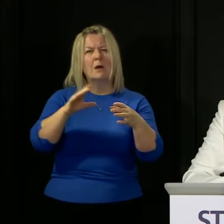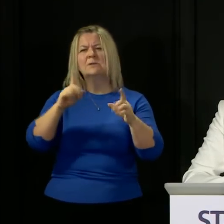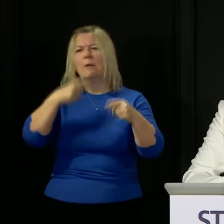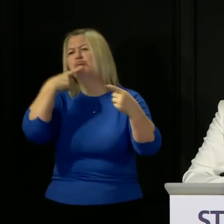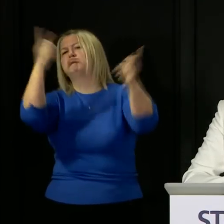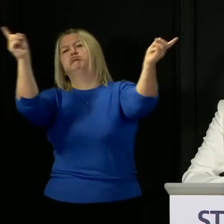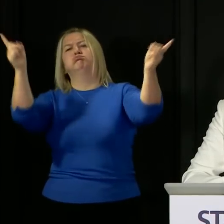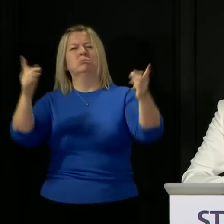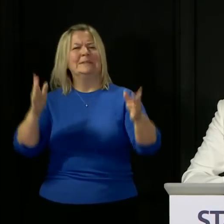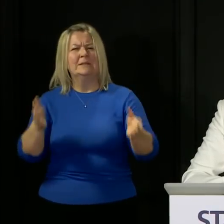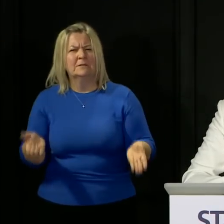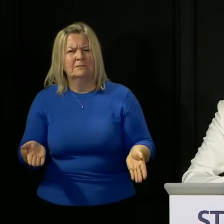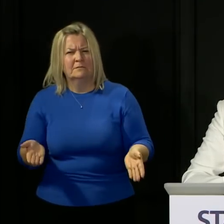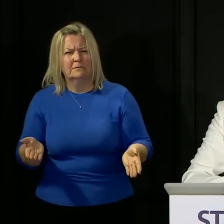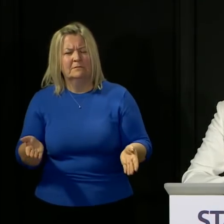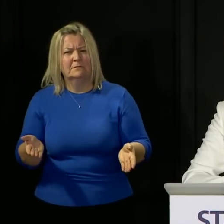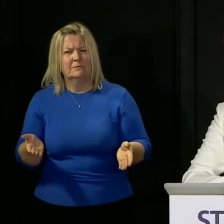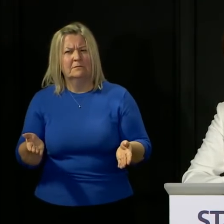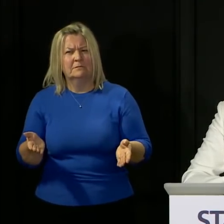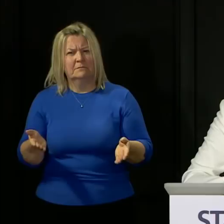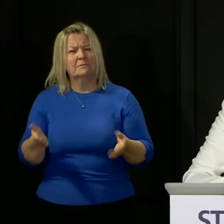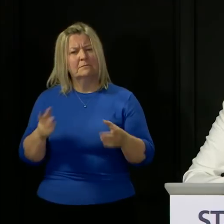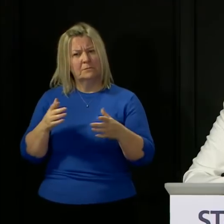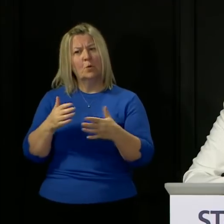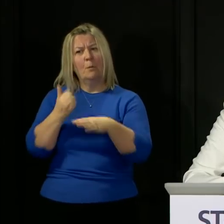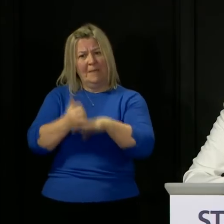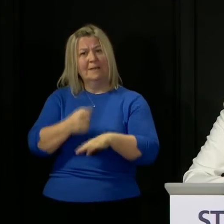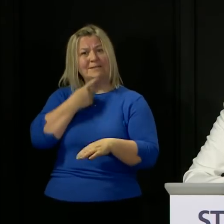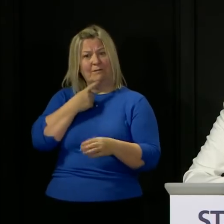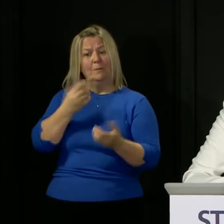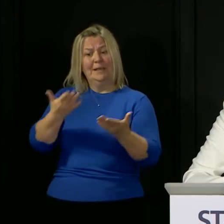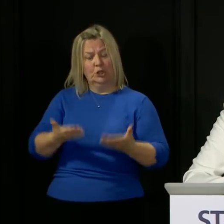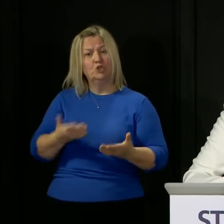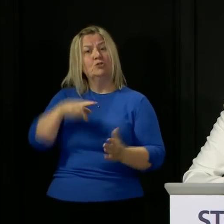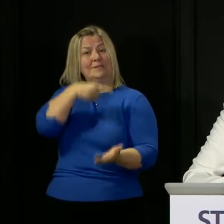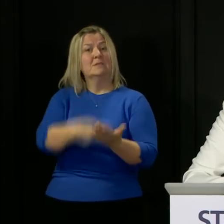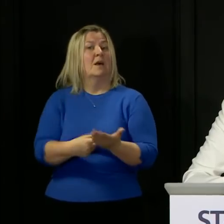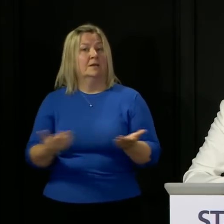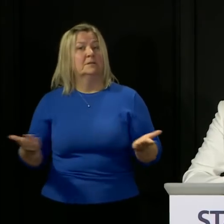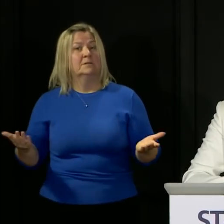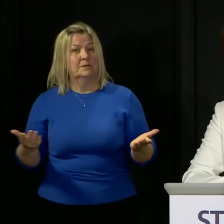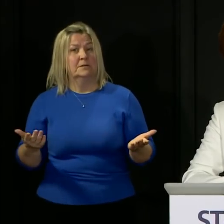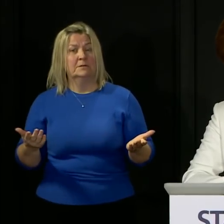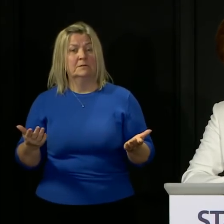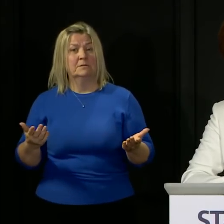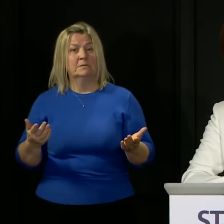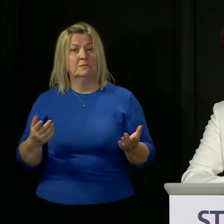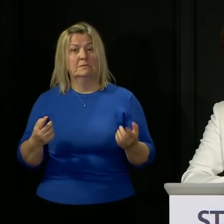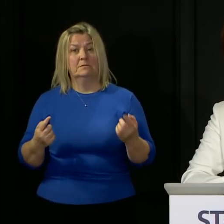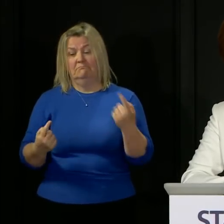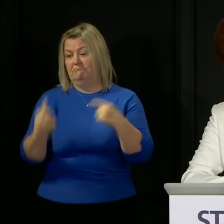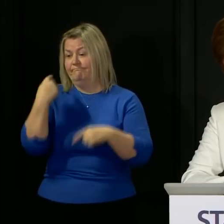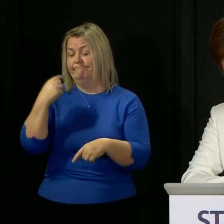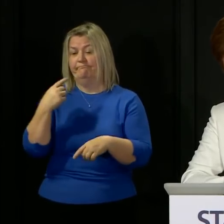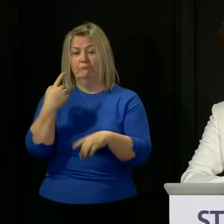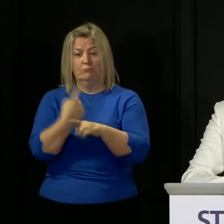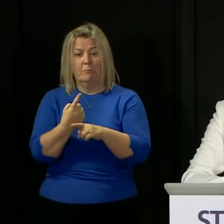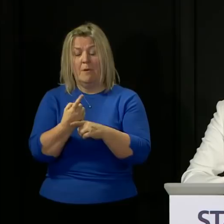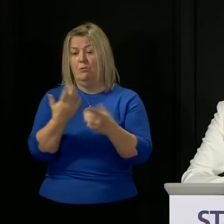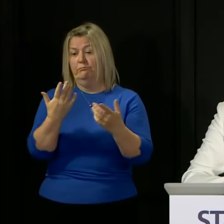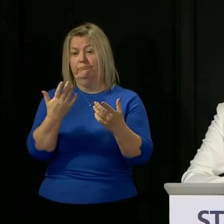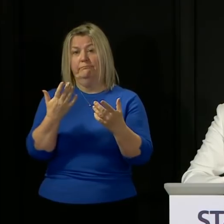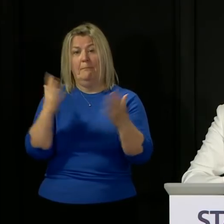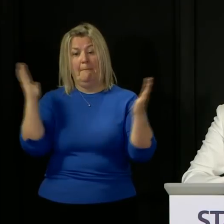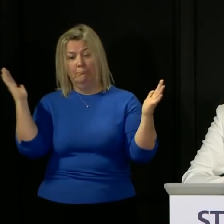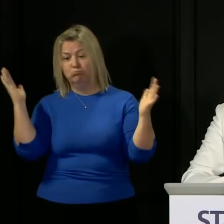set out clearly at the time the reasons around our decisions on mass gatherings we took a decision on mass gatherings ahead